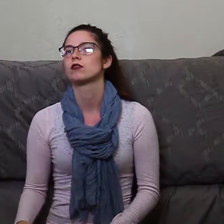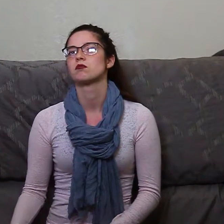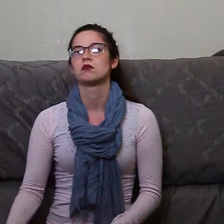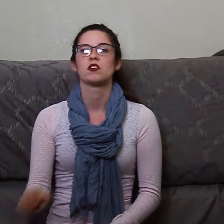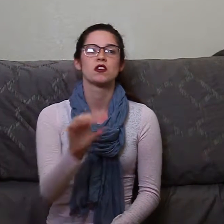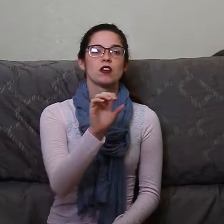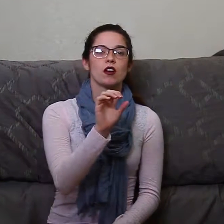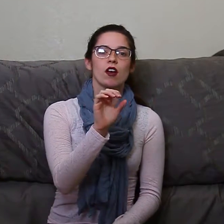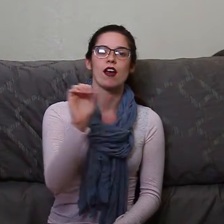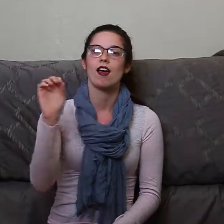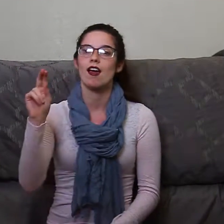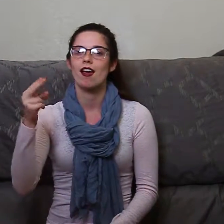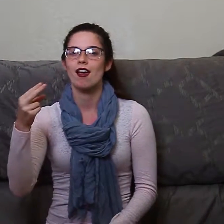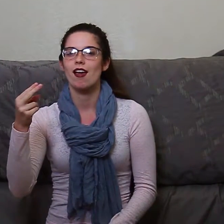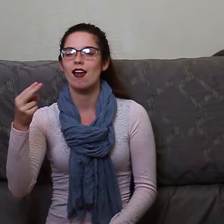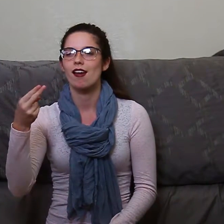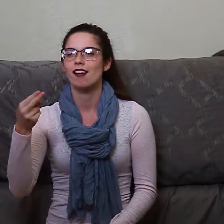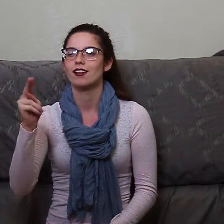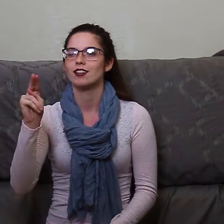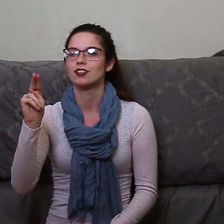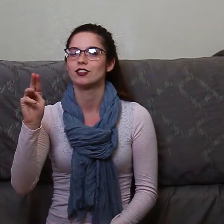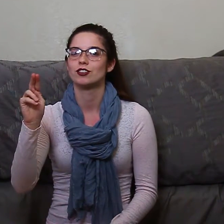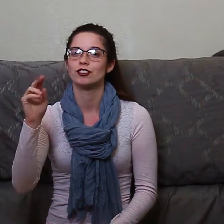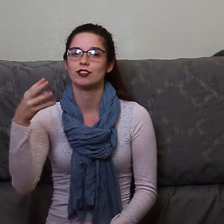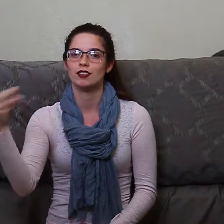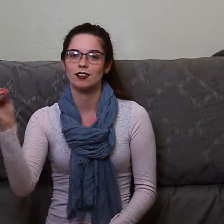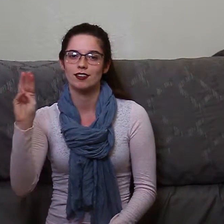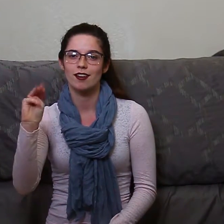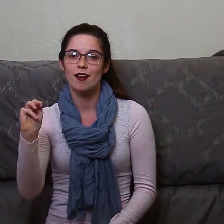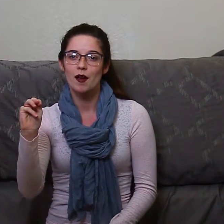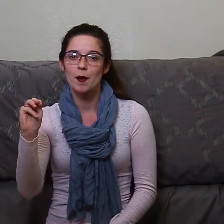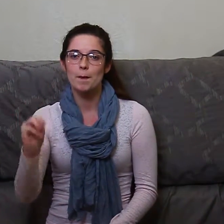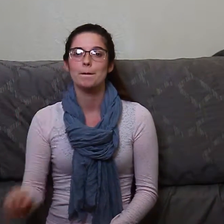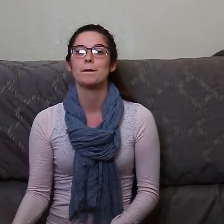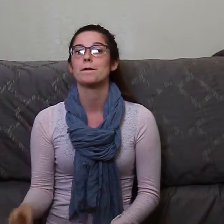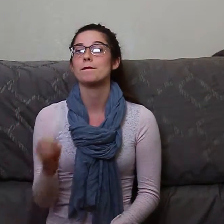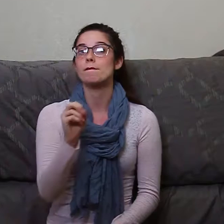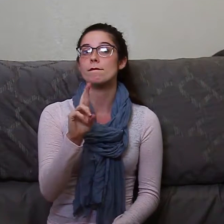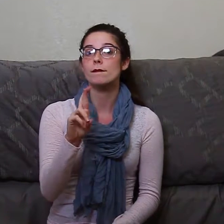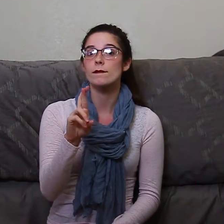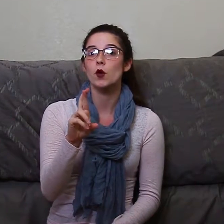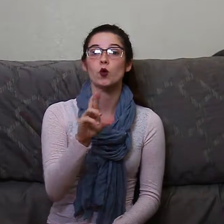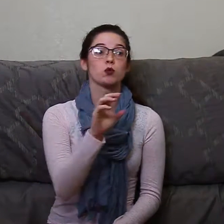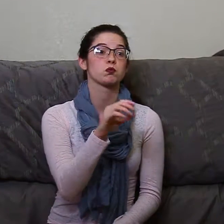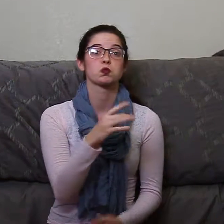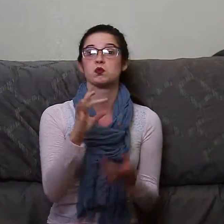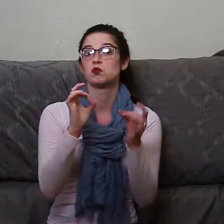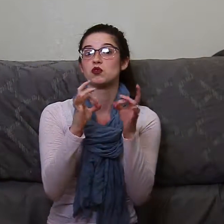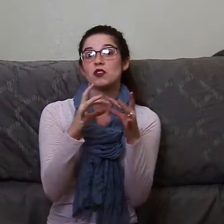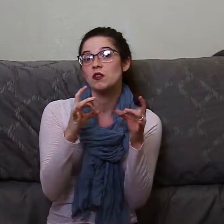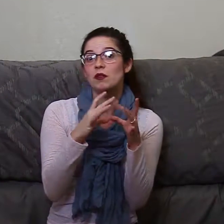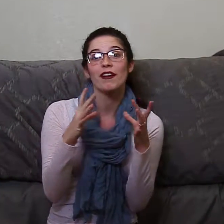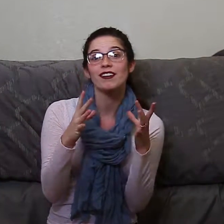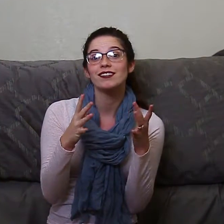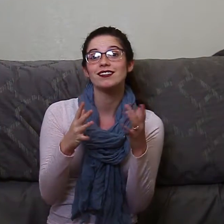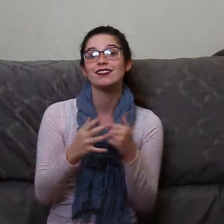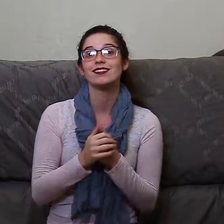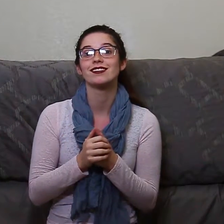networks like NBC and Nickelodeon. So it's quite varied. WGSN reports on all kinds of trends, including behavior patterns, consumption patterns,